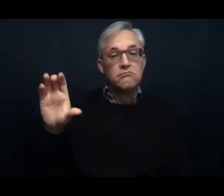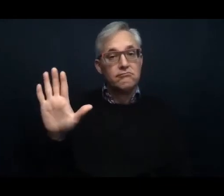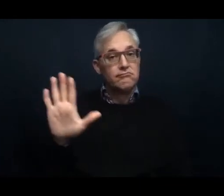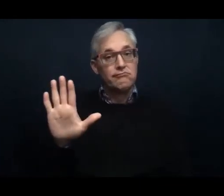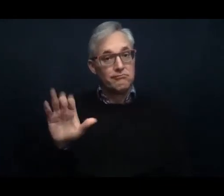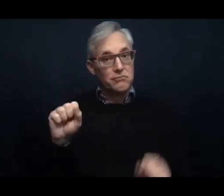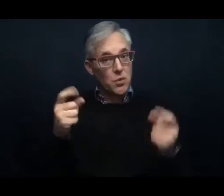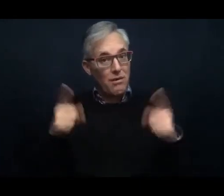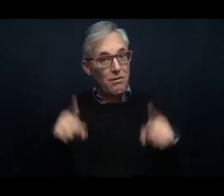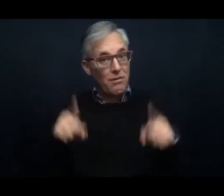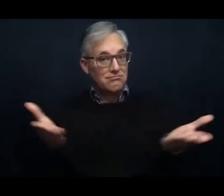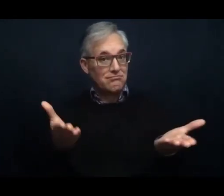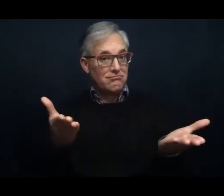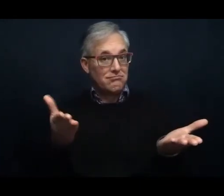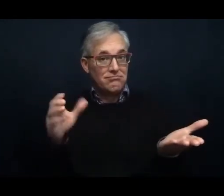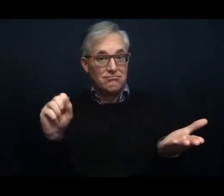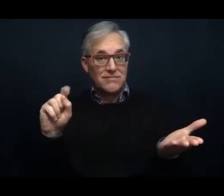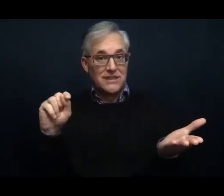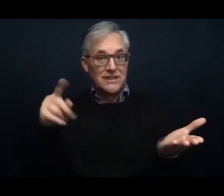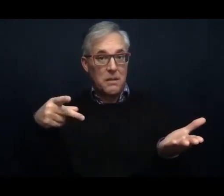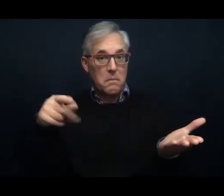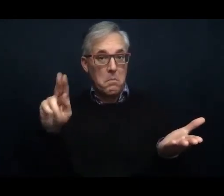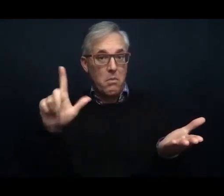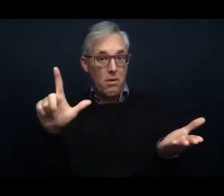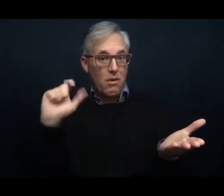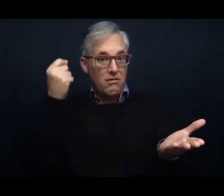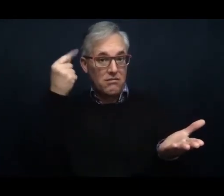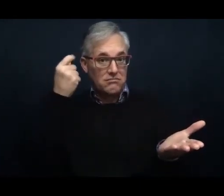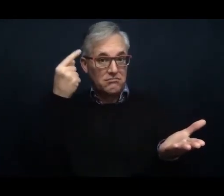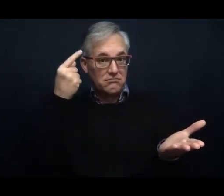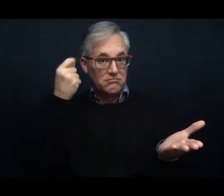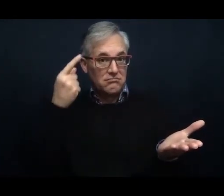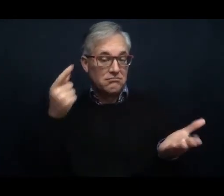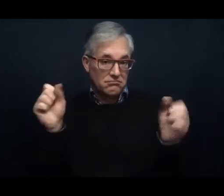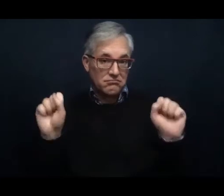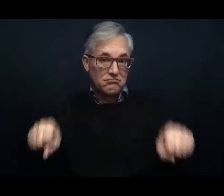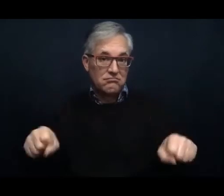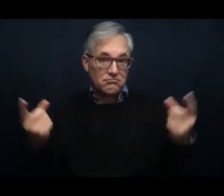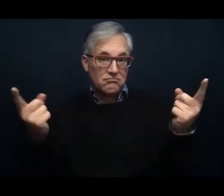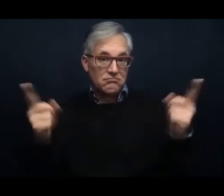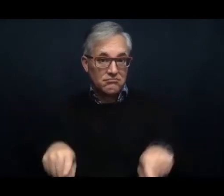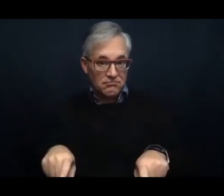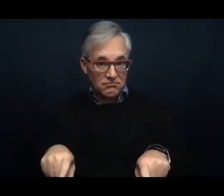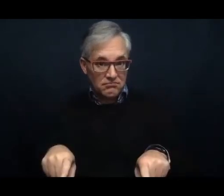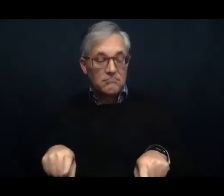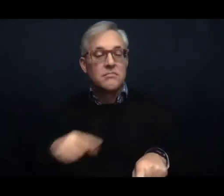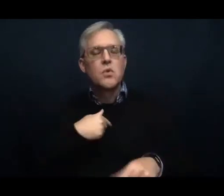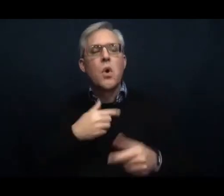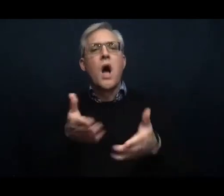So I want to ask you to do two things, maybe three, three things.